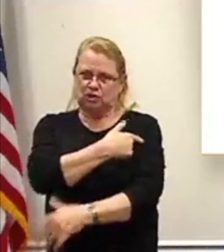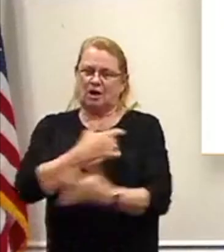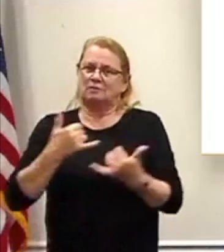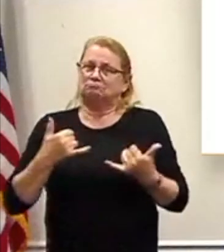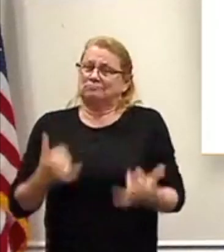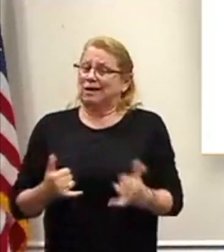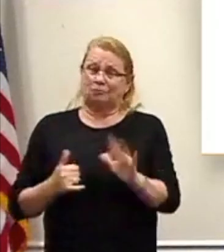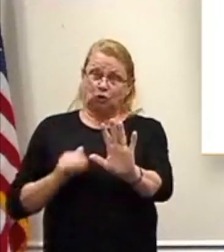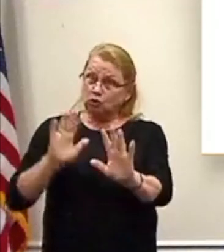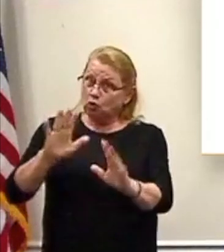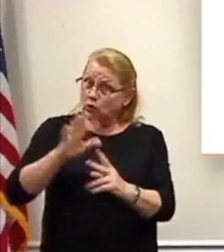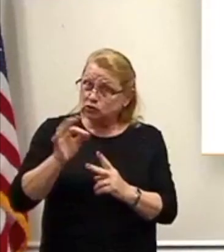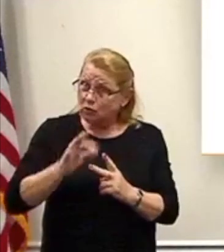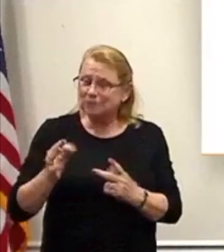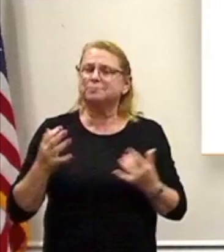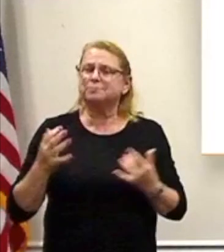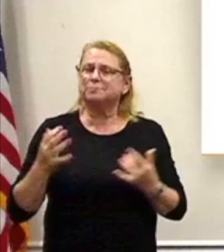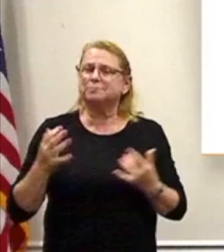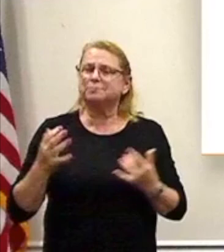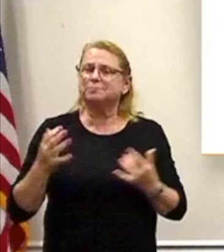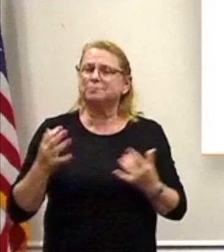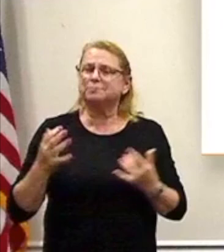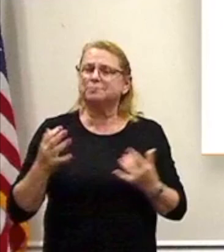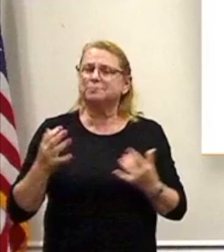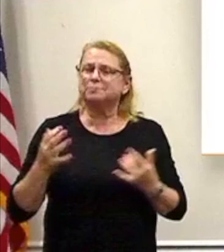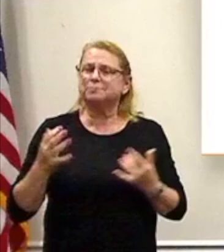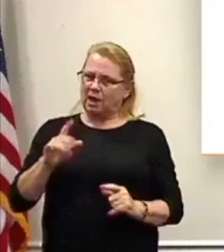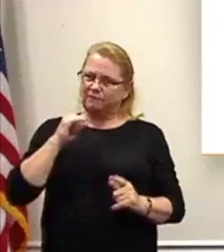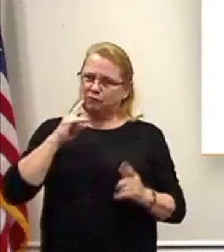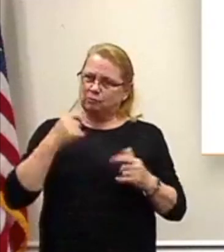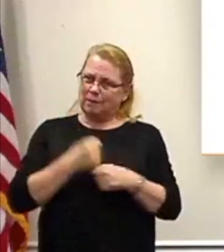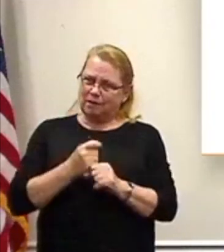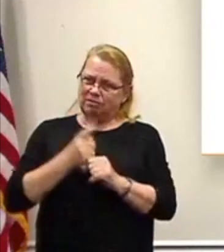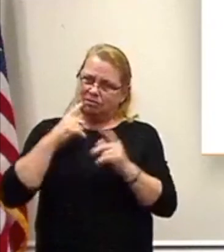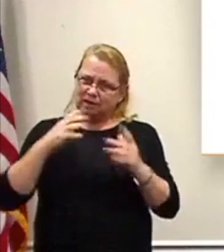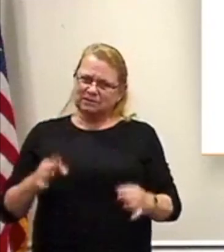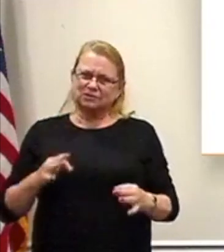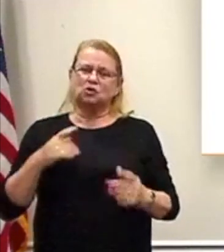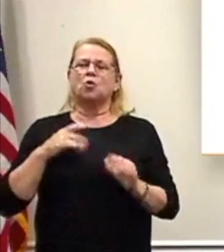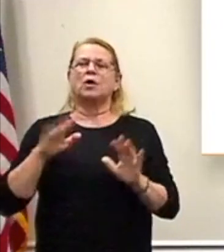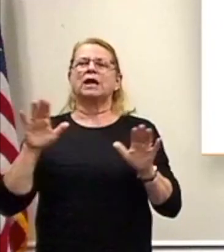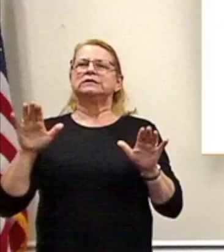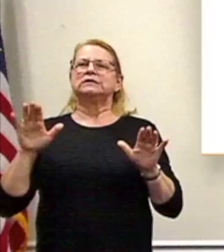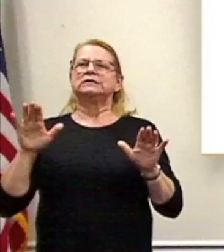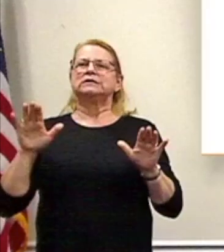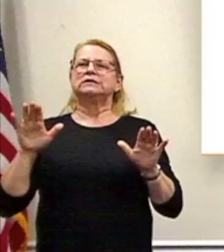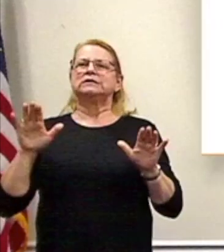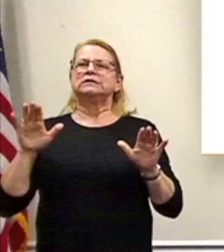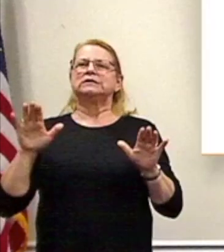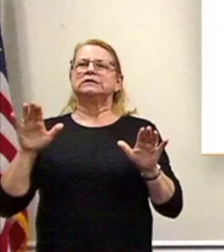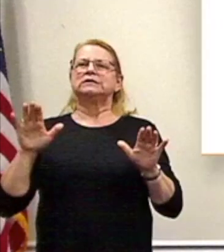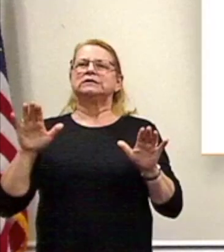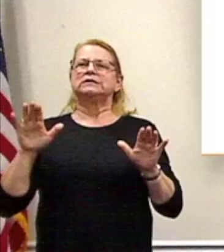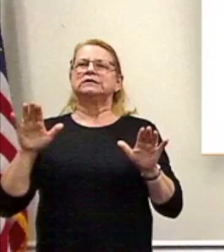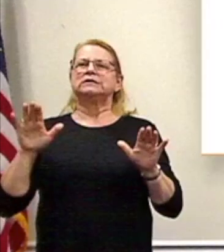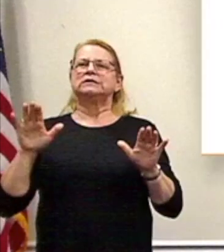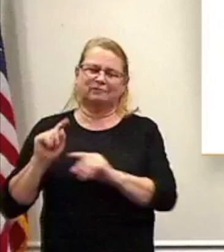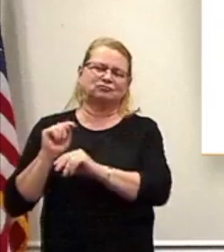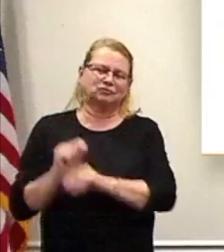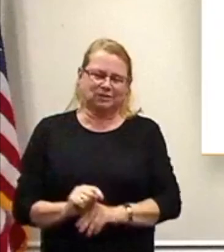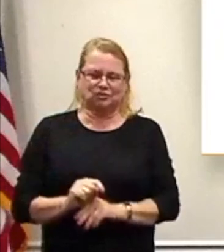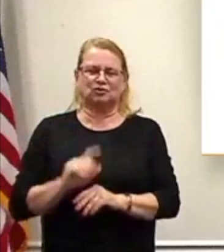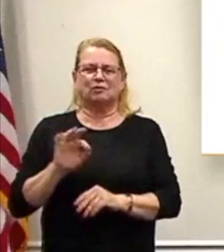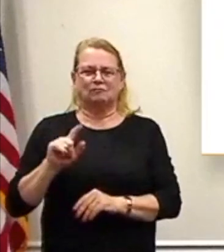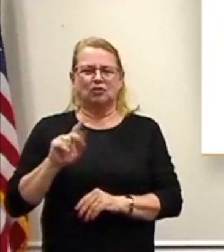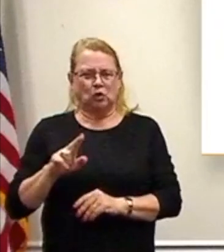your choice. But this would be the year to get it if you wanted to choose to do so, so that we can slow the transmission of the traditional flu and, of course, distinguish the difference between